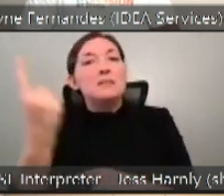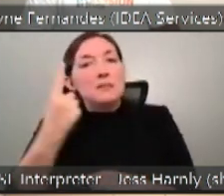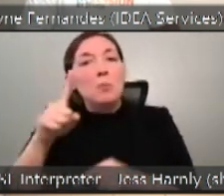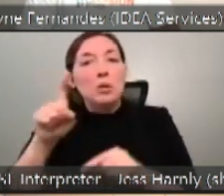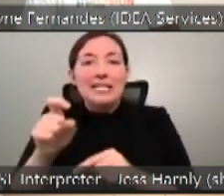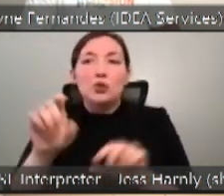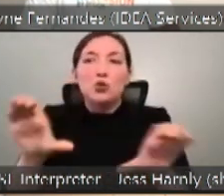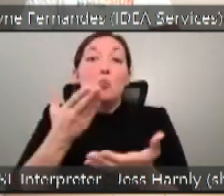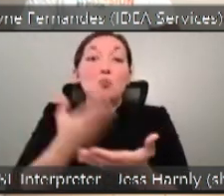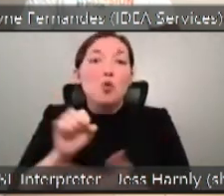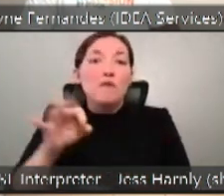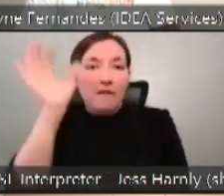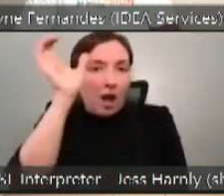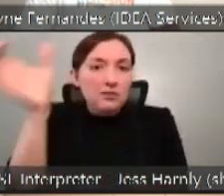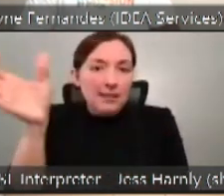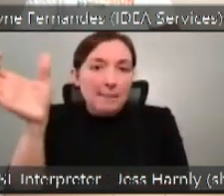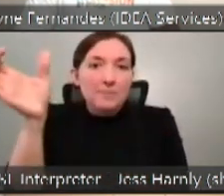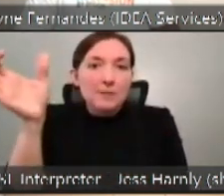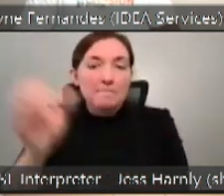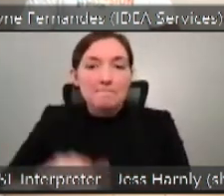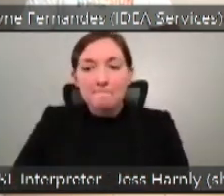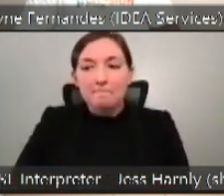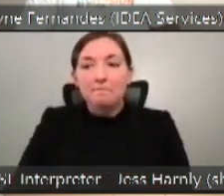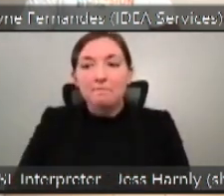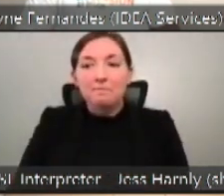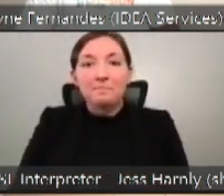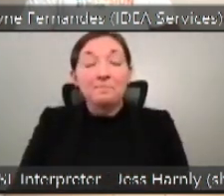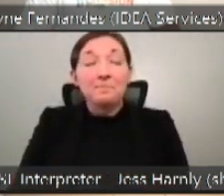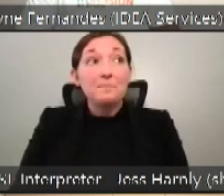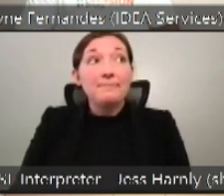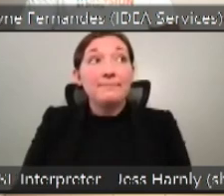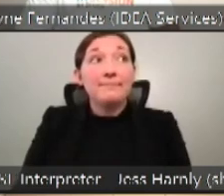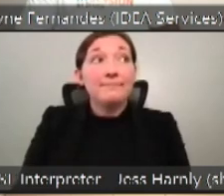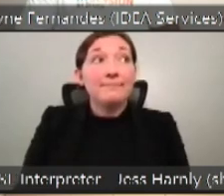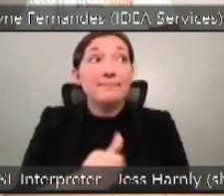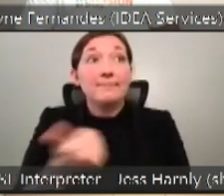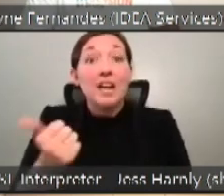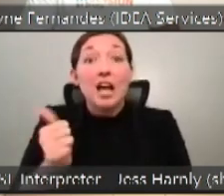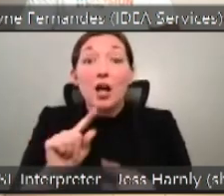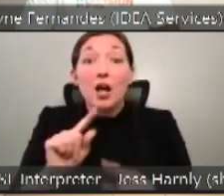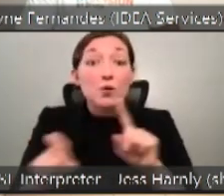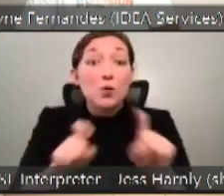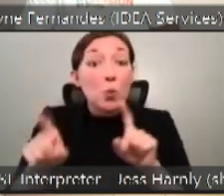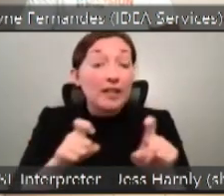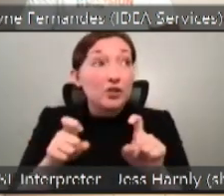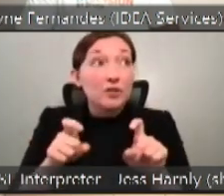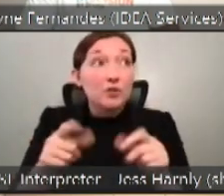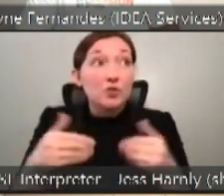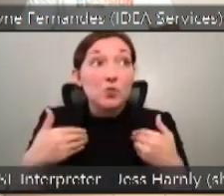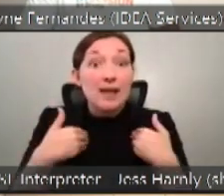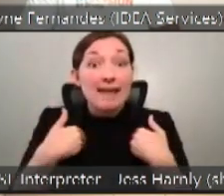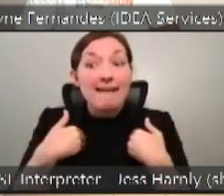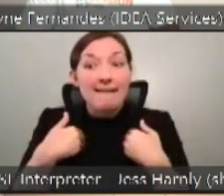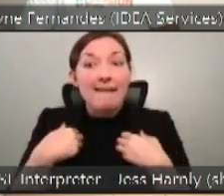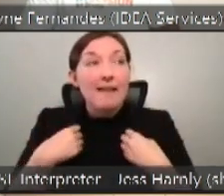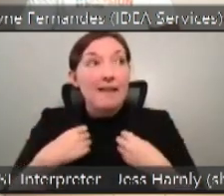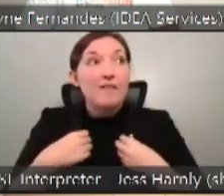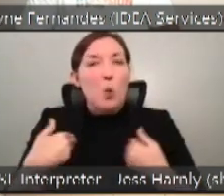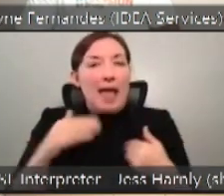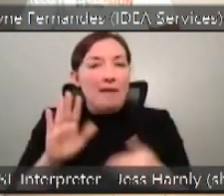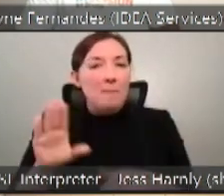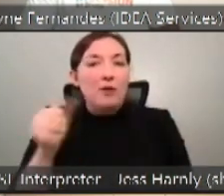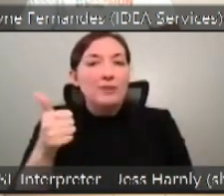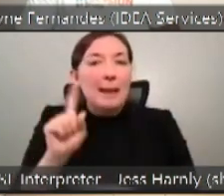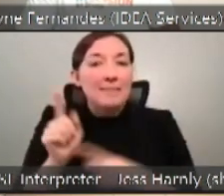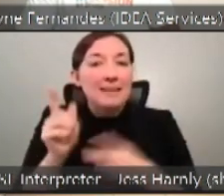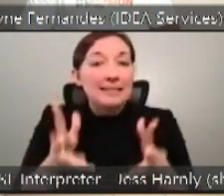concept. All right. So, what other questions do you have? Around the 10 minute mark, I'd love to maybe take questions from the audience,